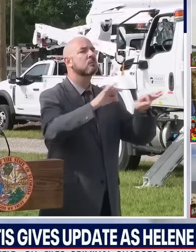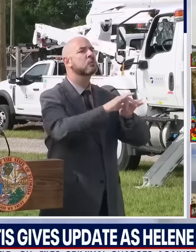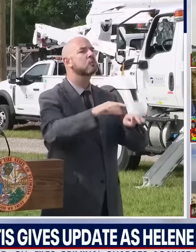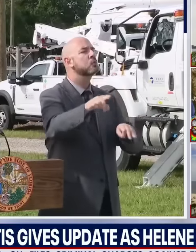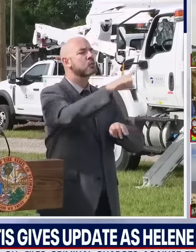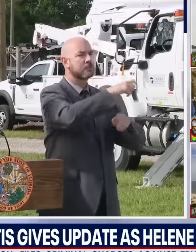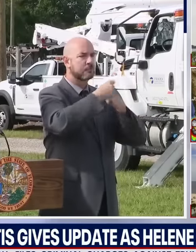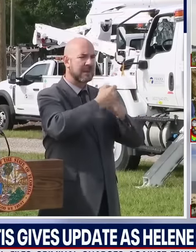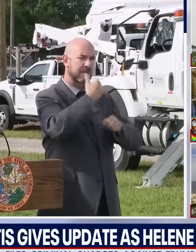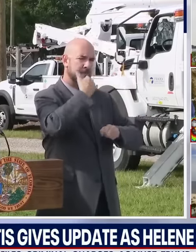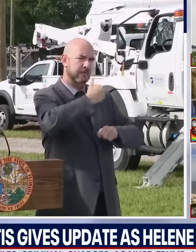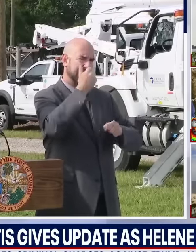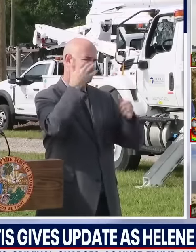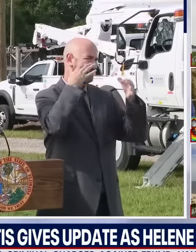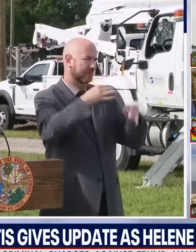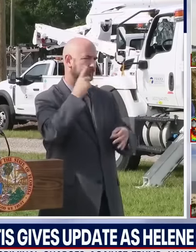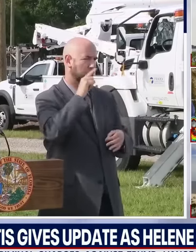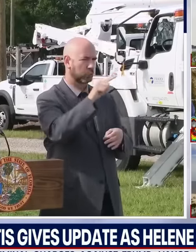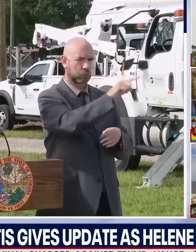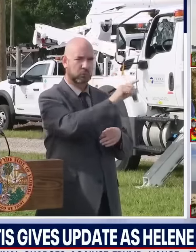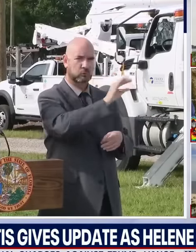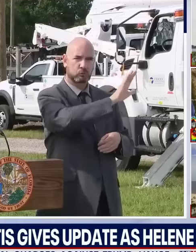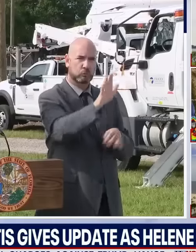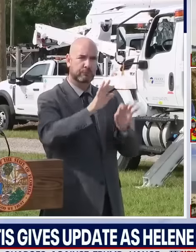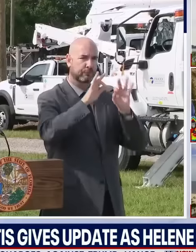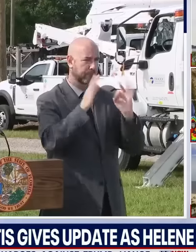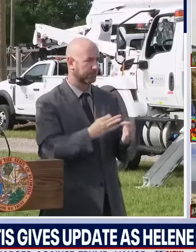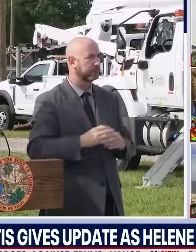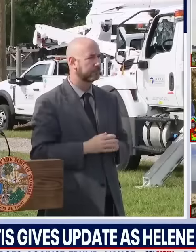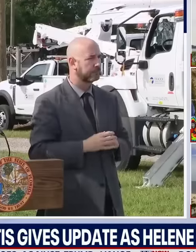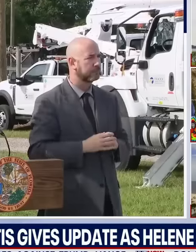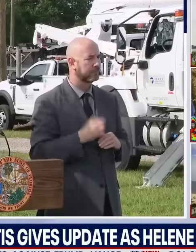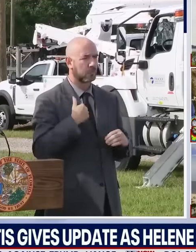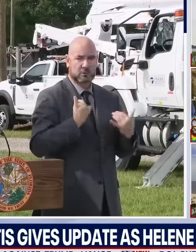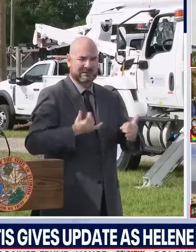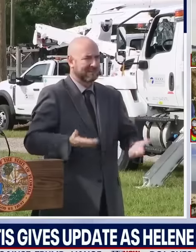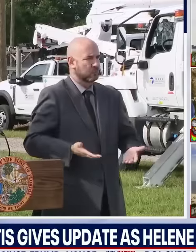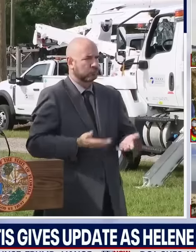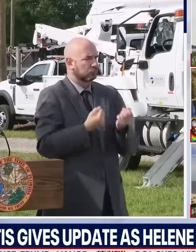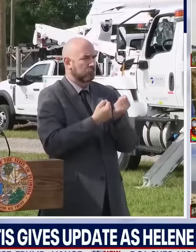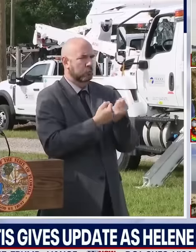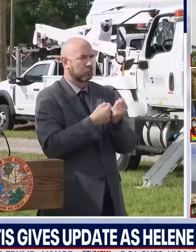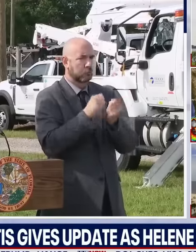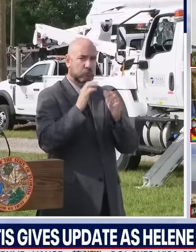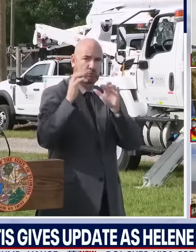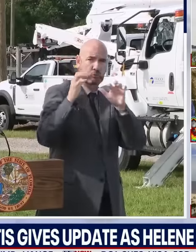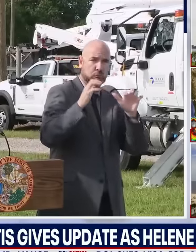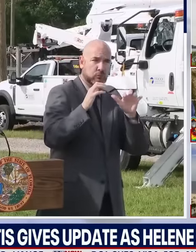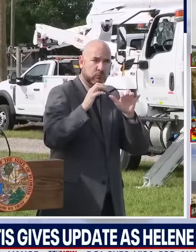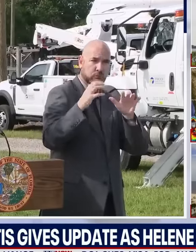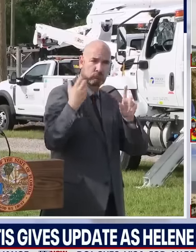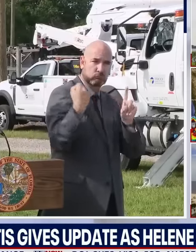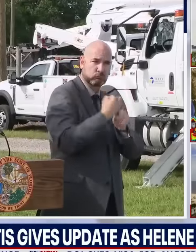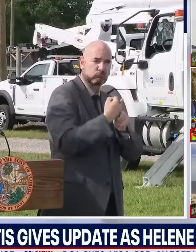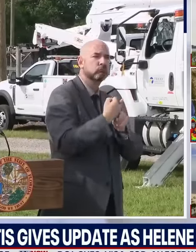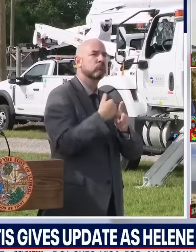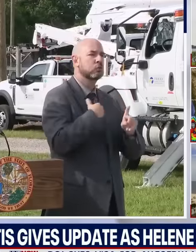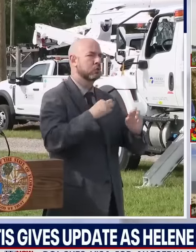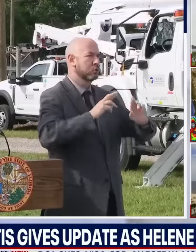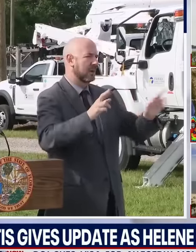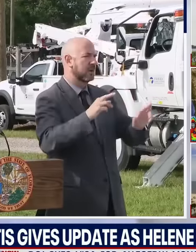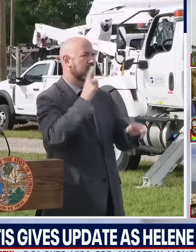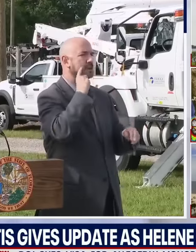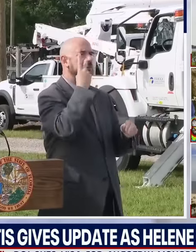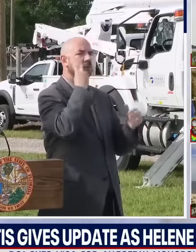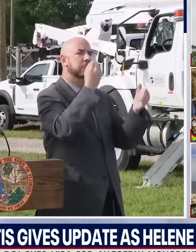We stand by to be able to respond as soon as the storm hits. I know people are going to be happy to see the linemen that are going to be out there